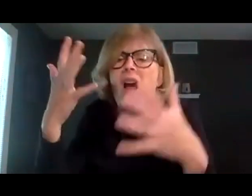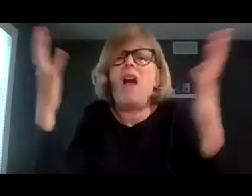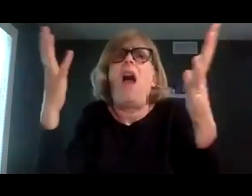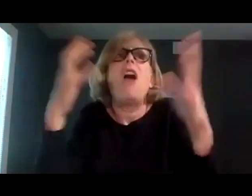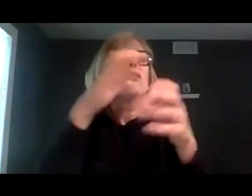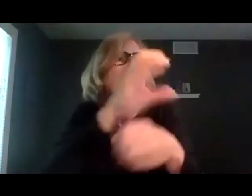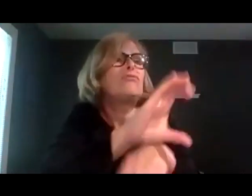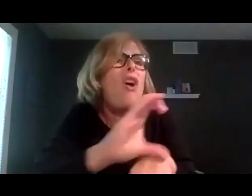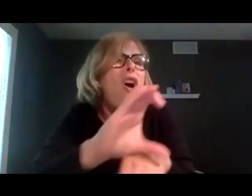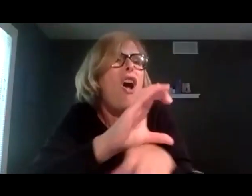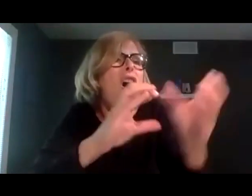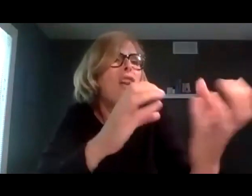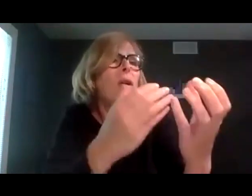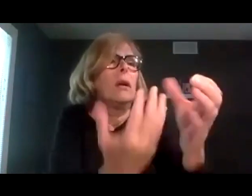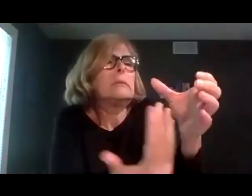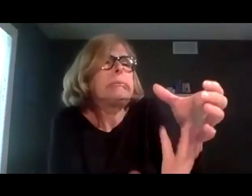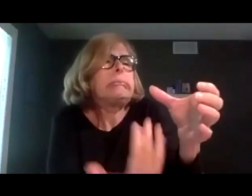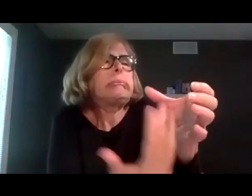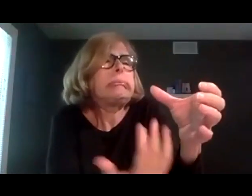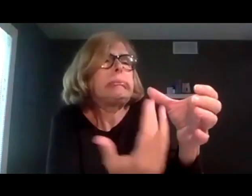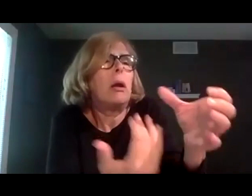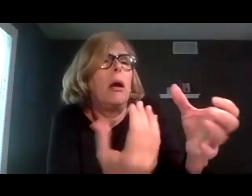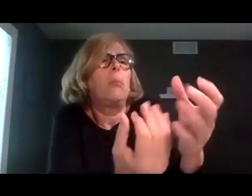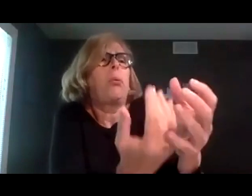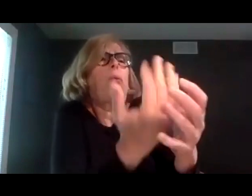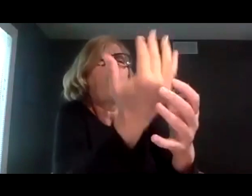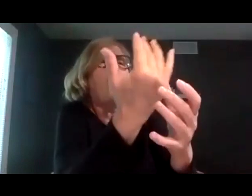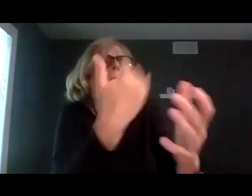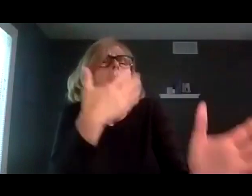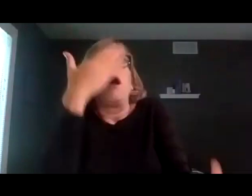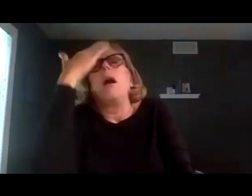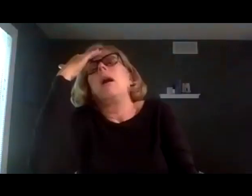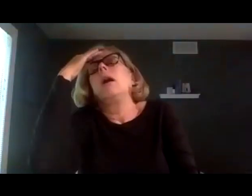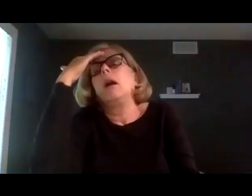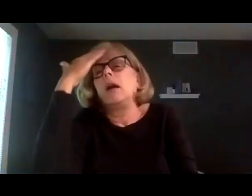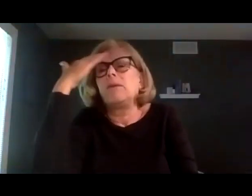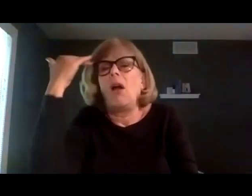and the cocoa I'm making is starting to burn